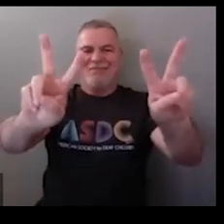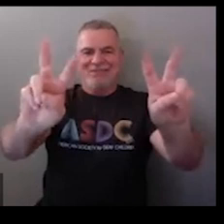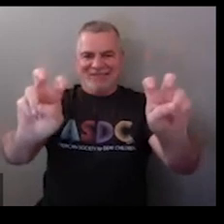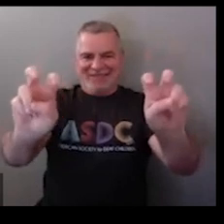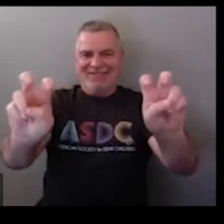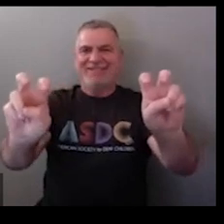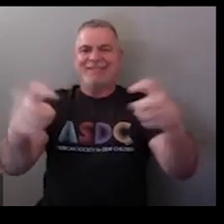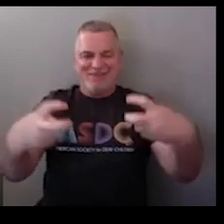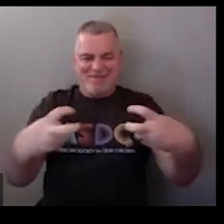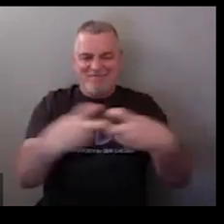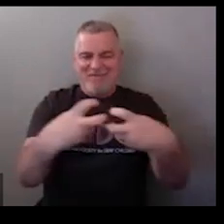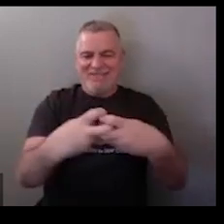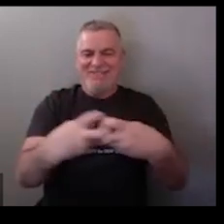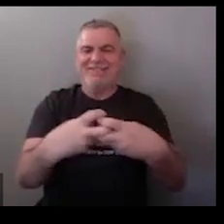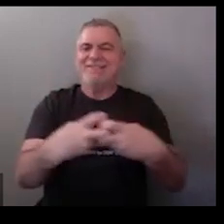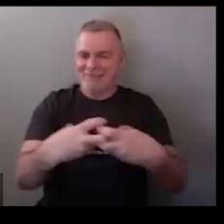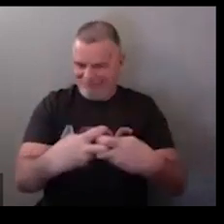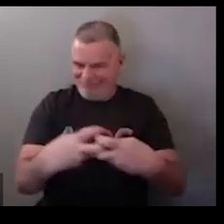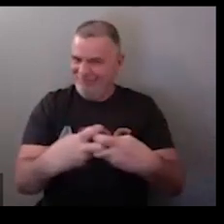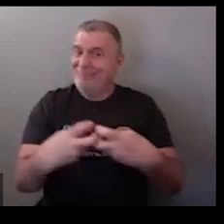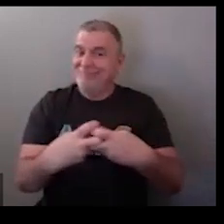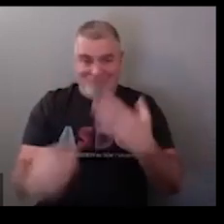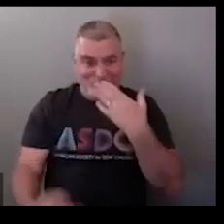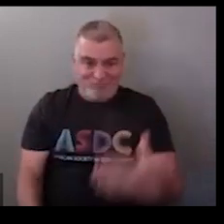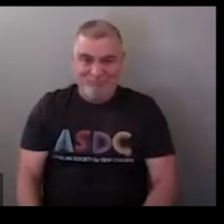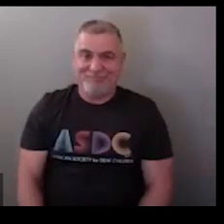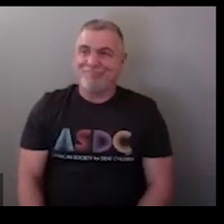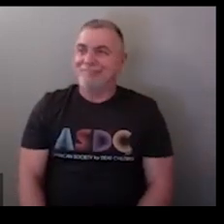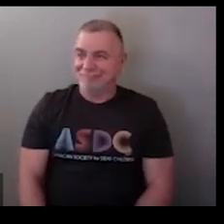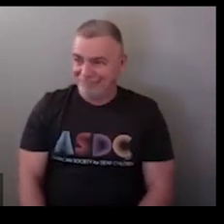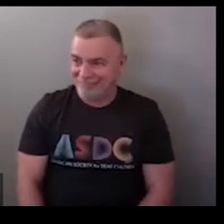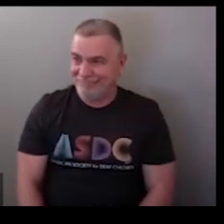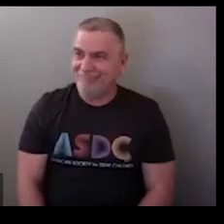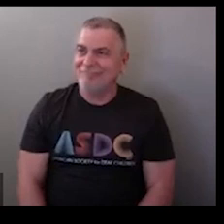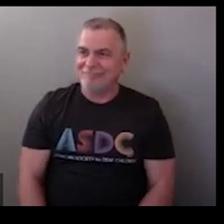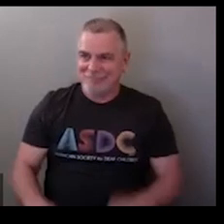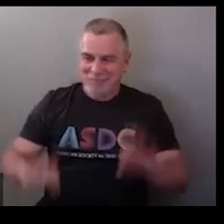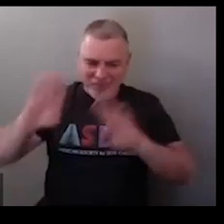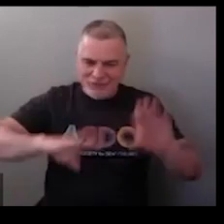v's and bend them and then like this so physics is actually a little different but good question